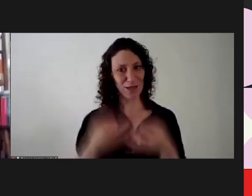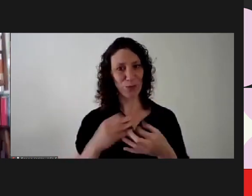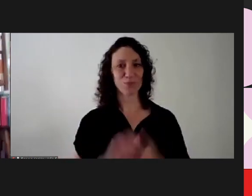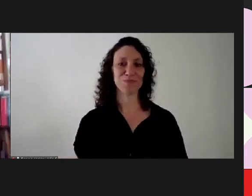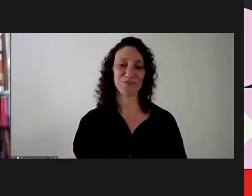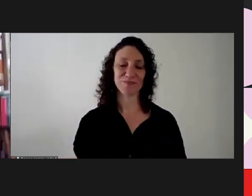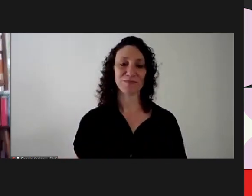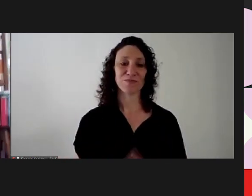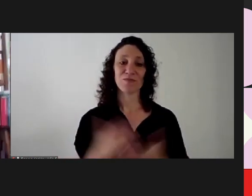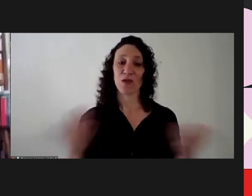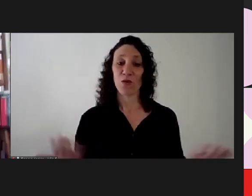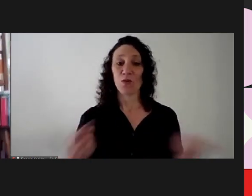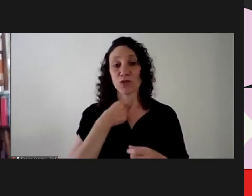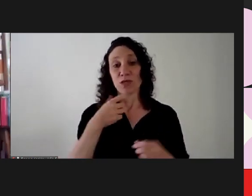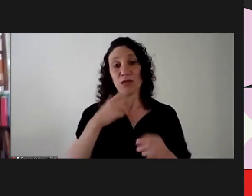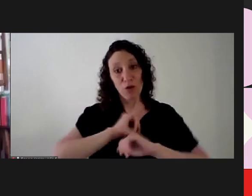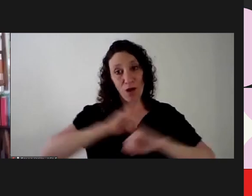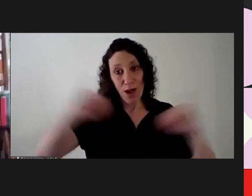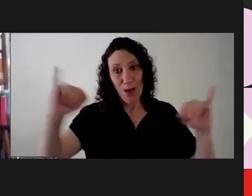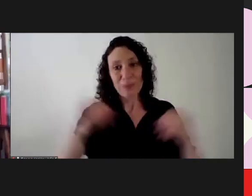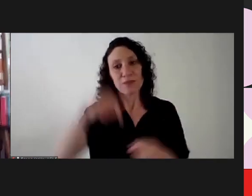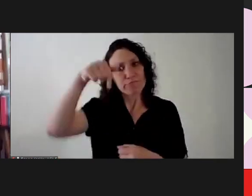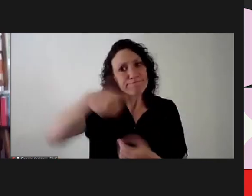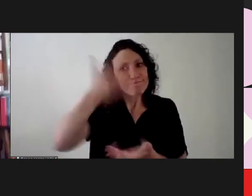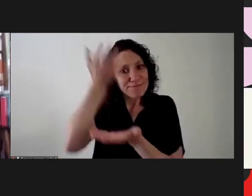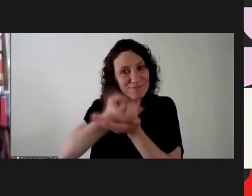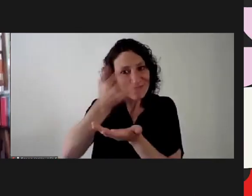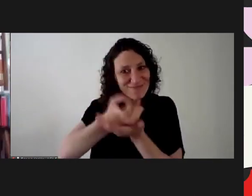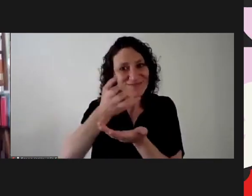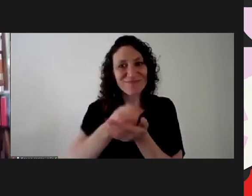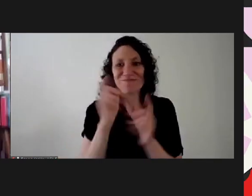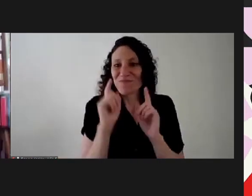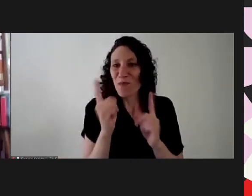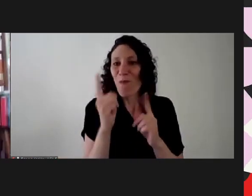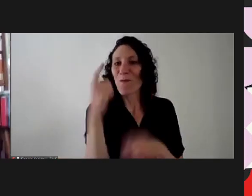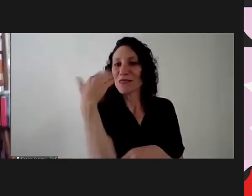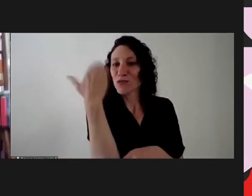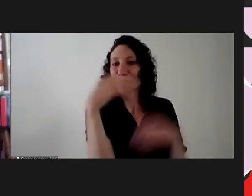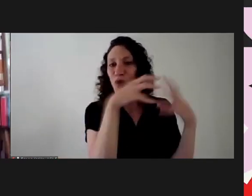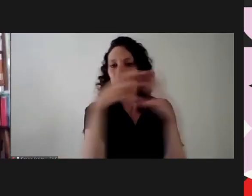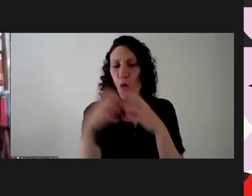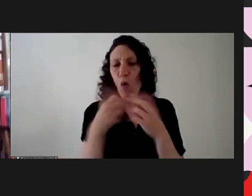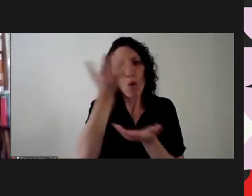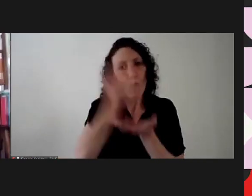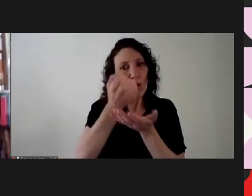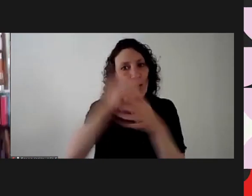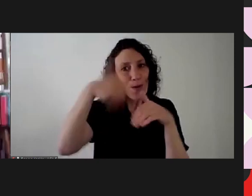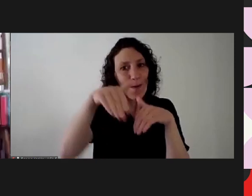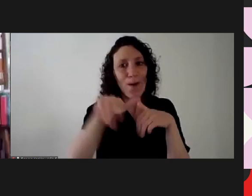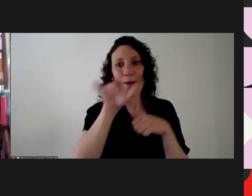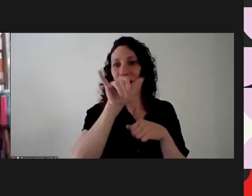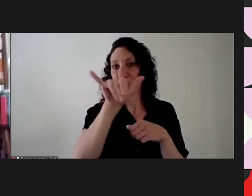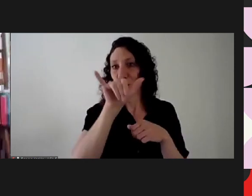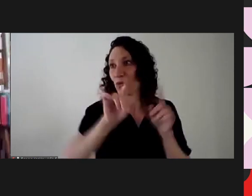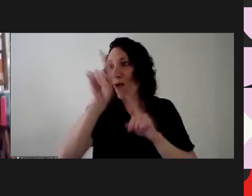inclusion i would like to finally let you know that we will be recording this forum and then it will be